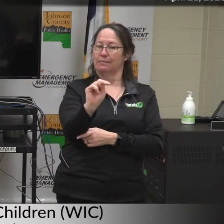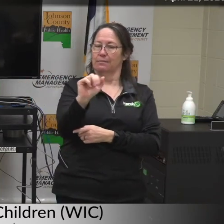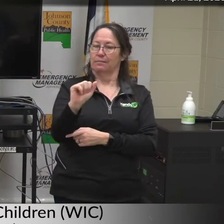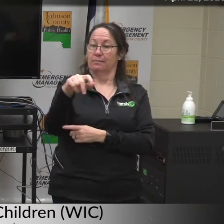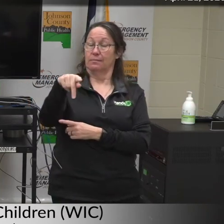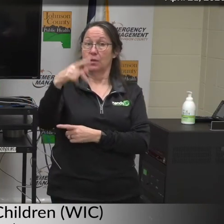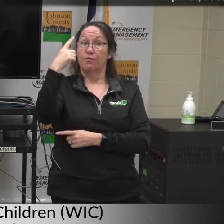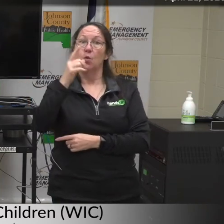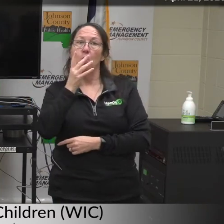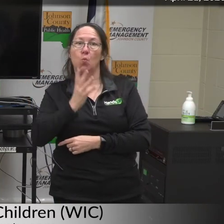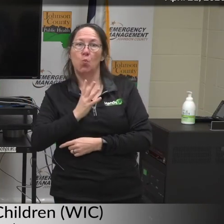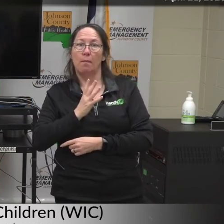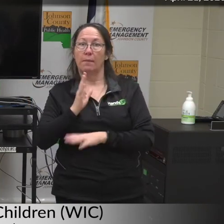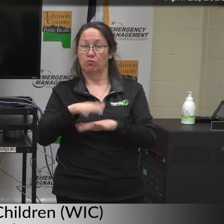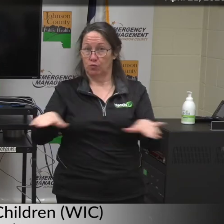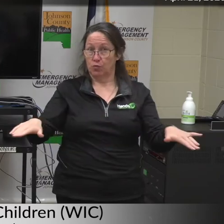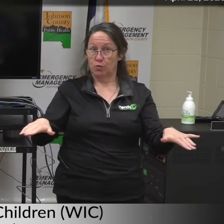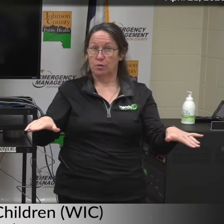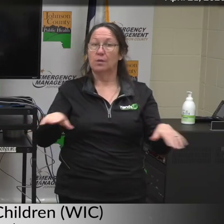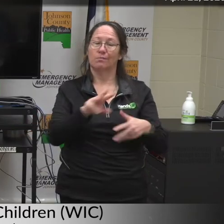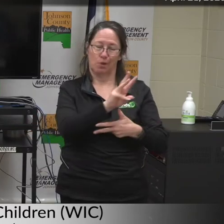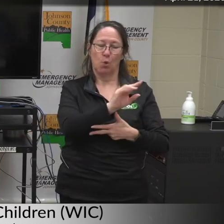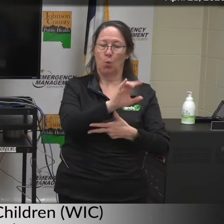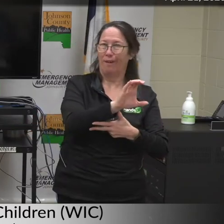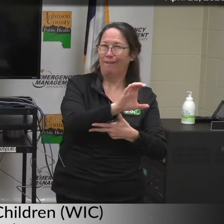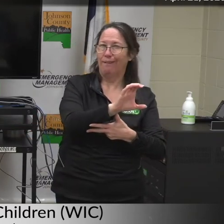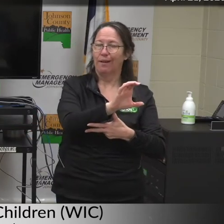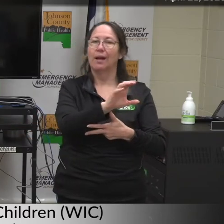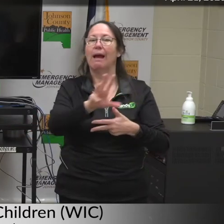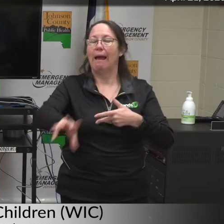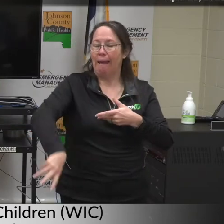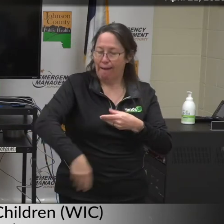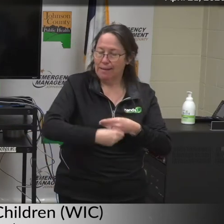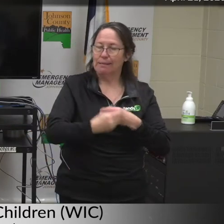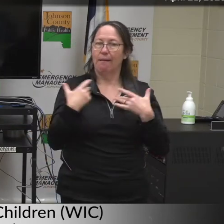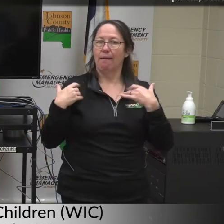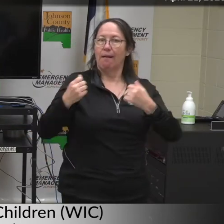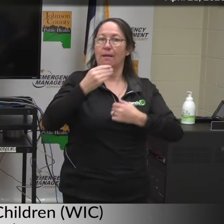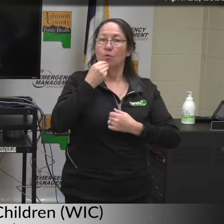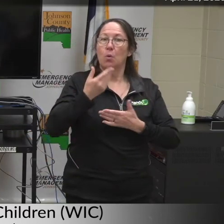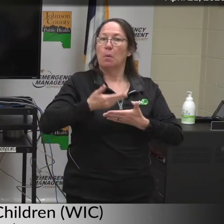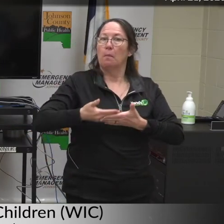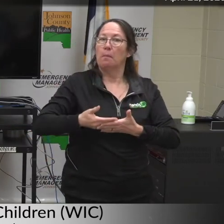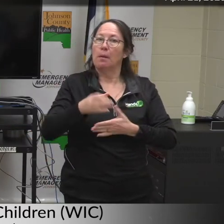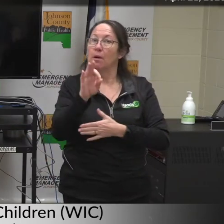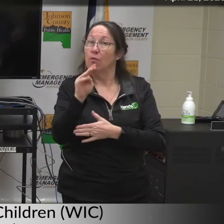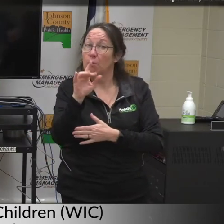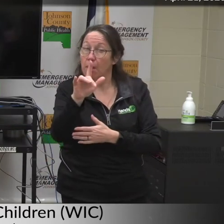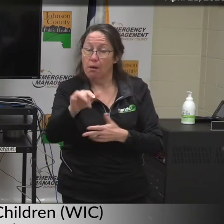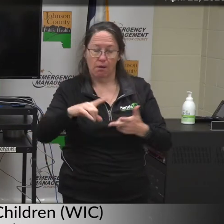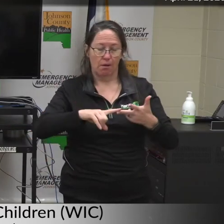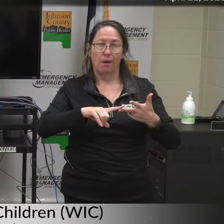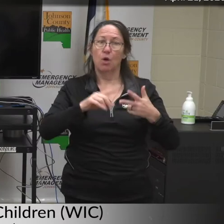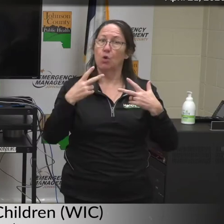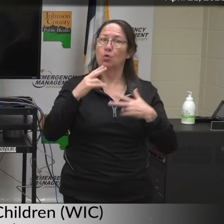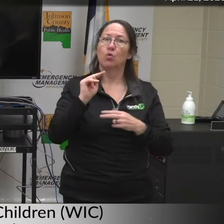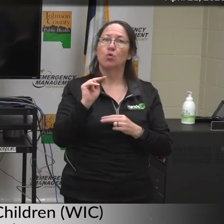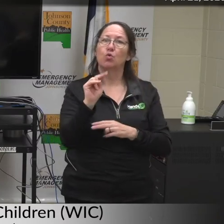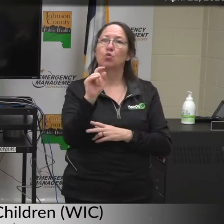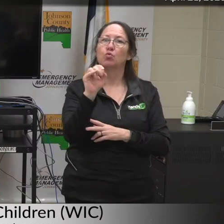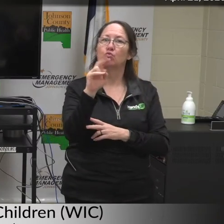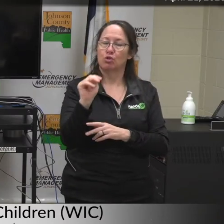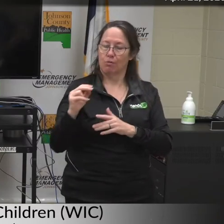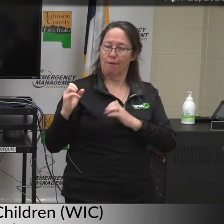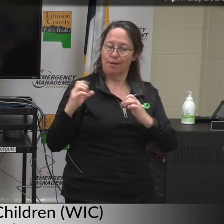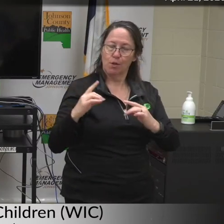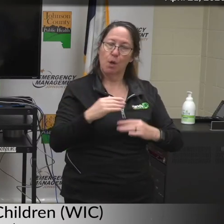for Women, Infants, and Children, or WIC, provides nutritious food, baby formula, nutrition education, and breastfeeding